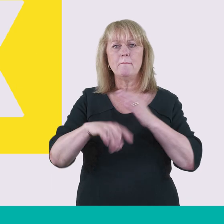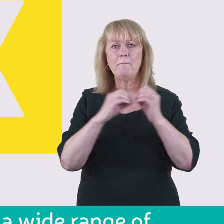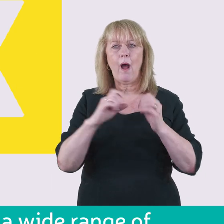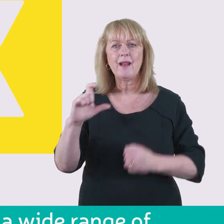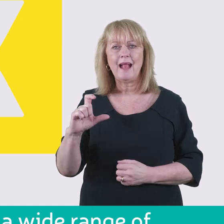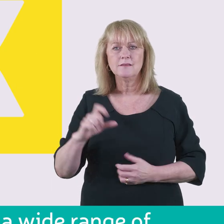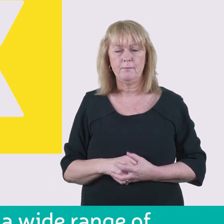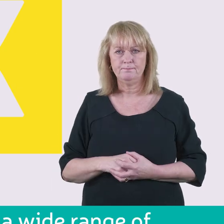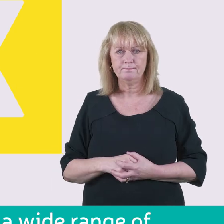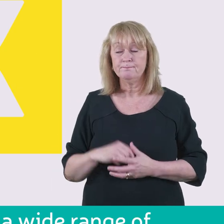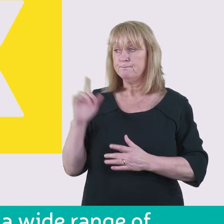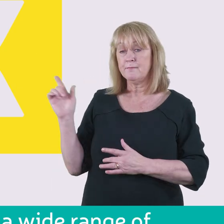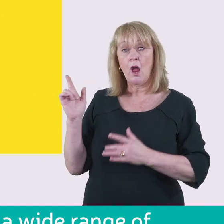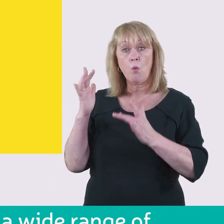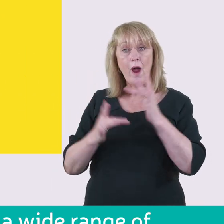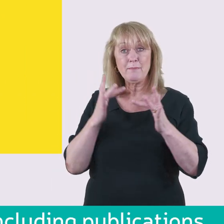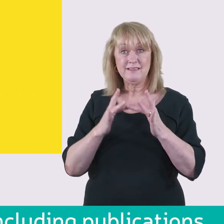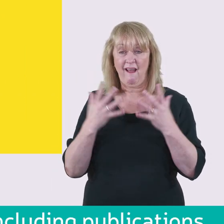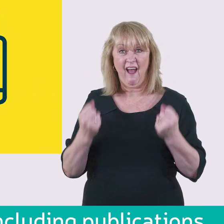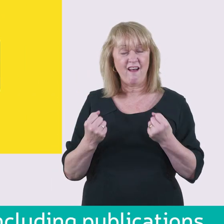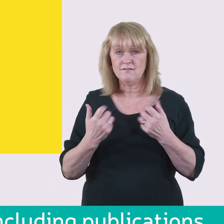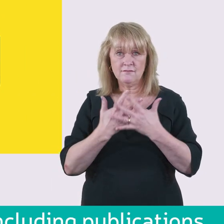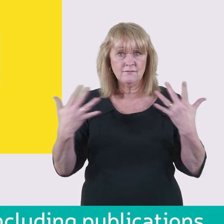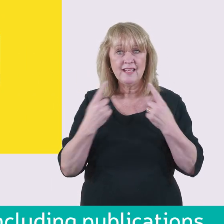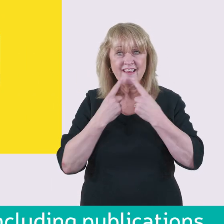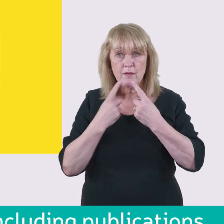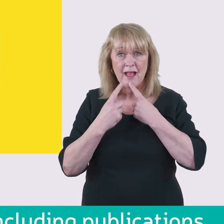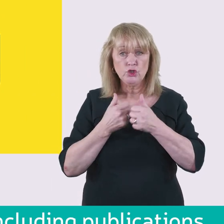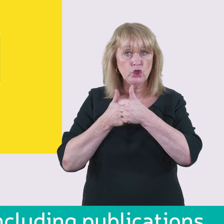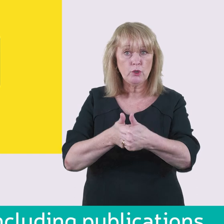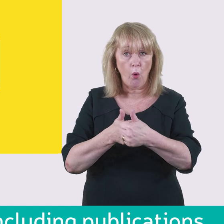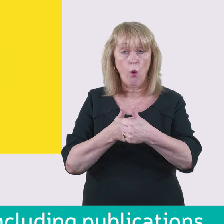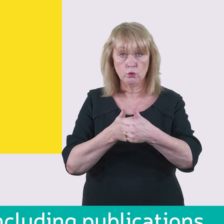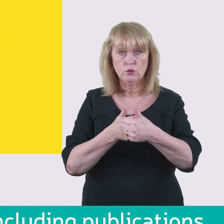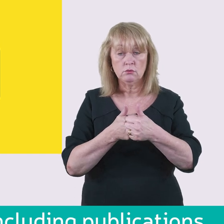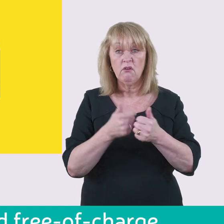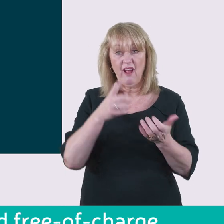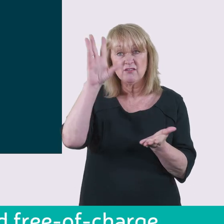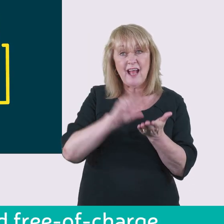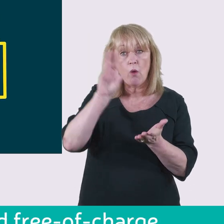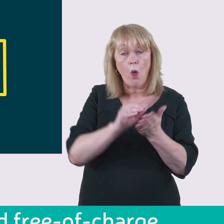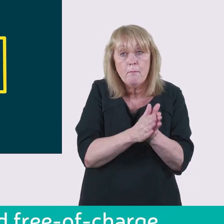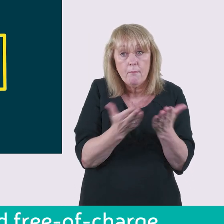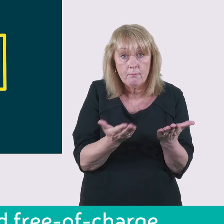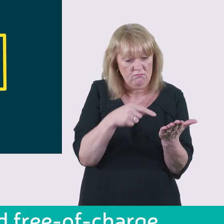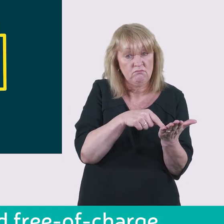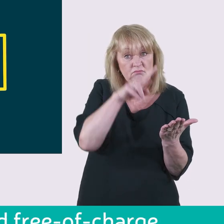Our website provides a wide range of information and support, including publications that can be downloaded free of charge.